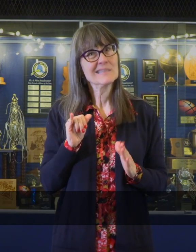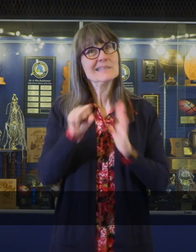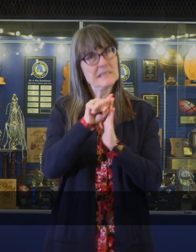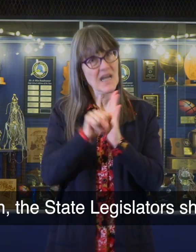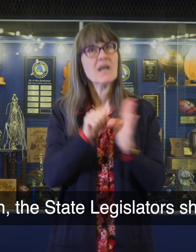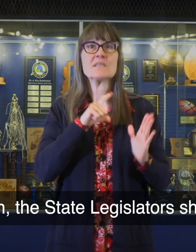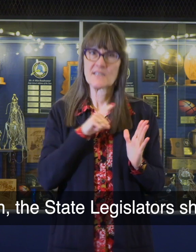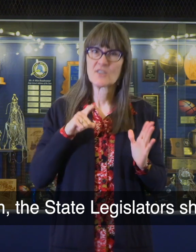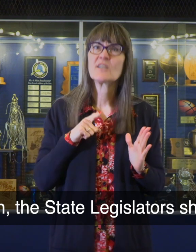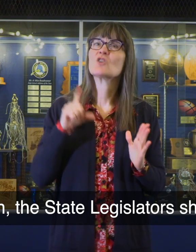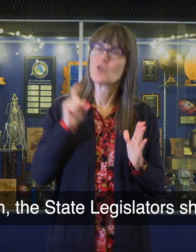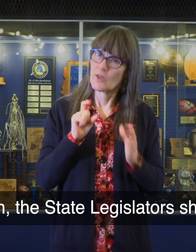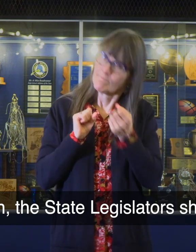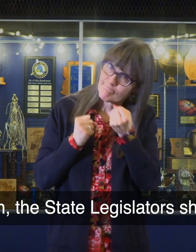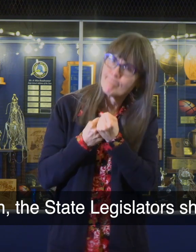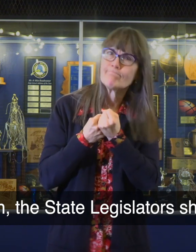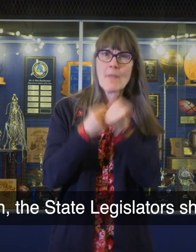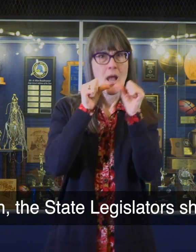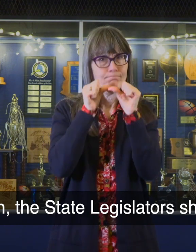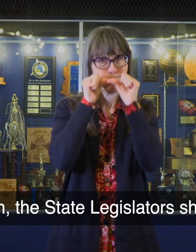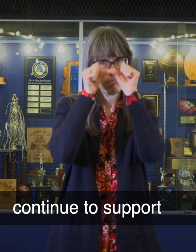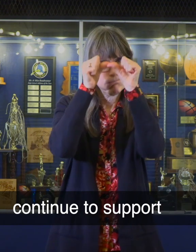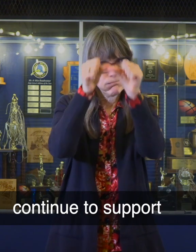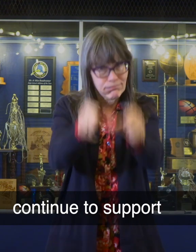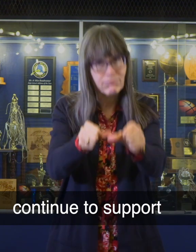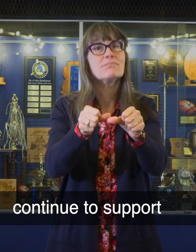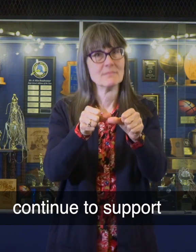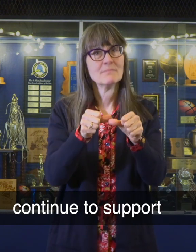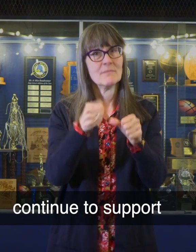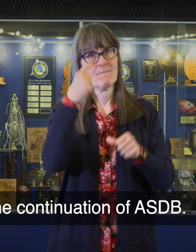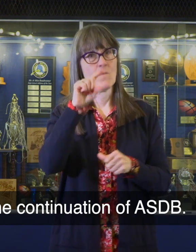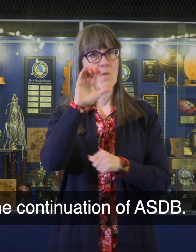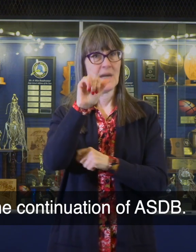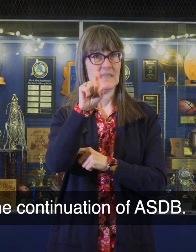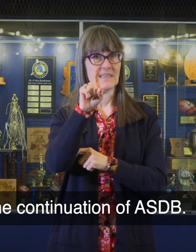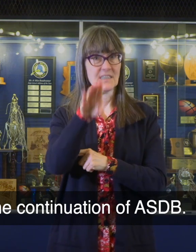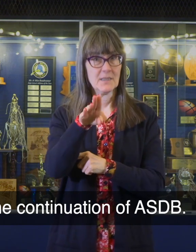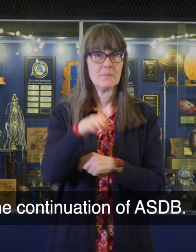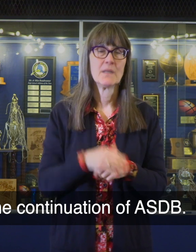As such, state legislators should continue to support the continuation of ASDB.